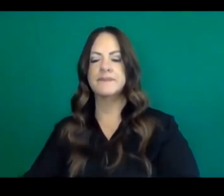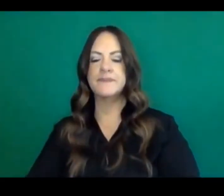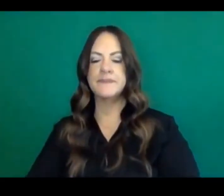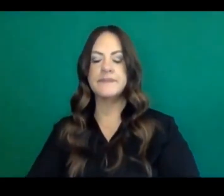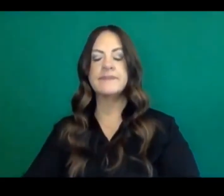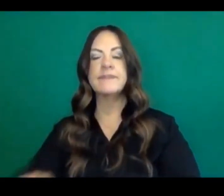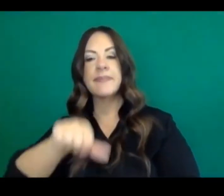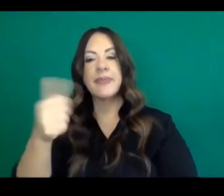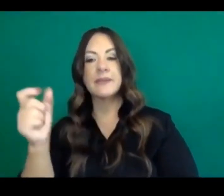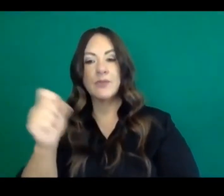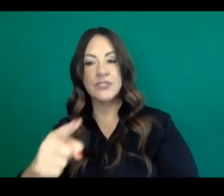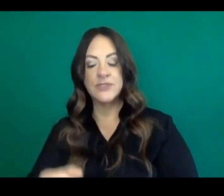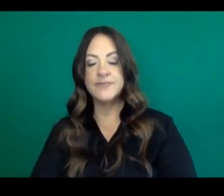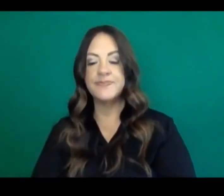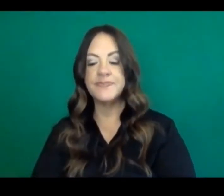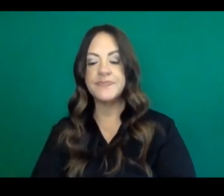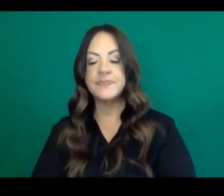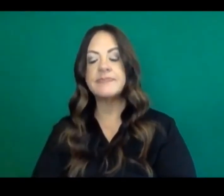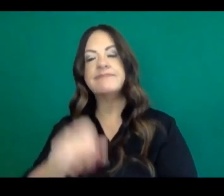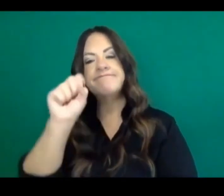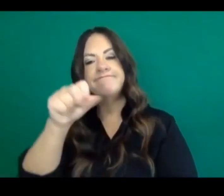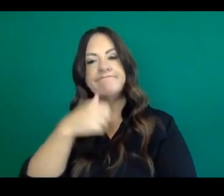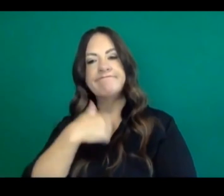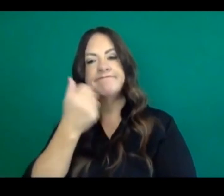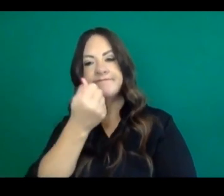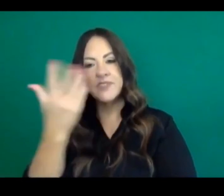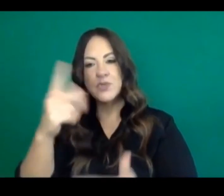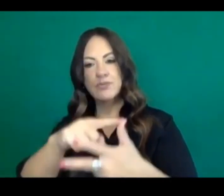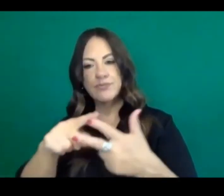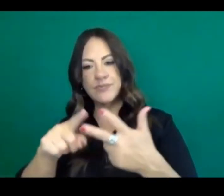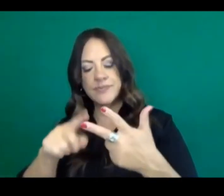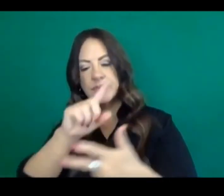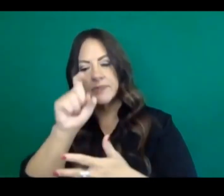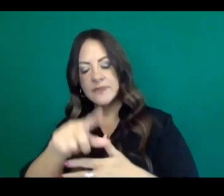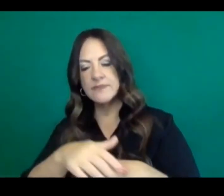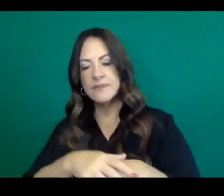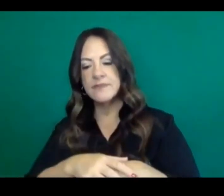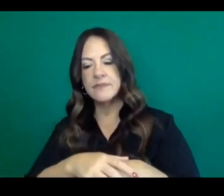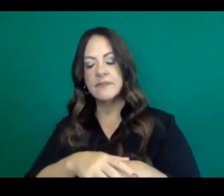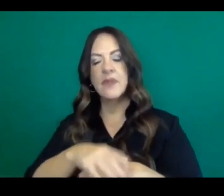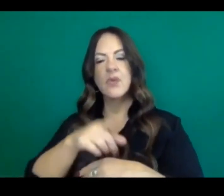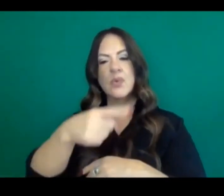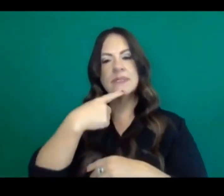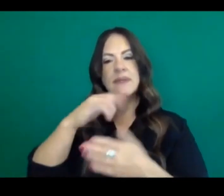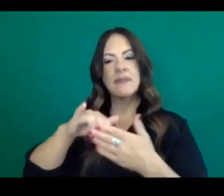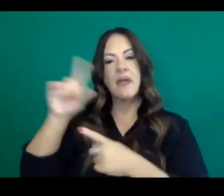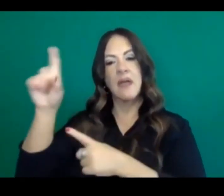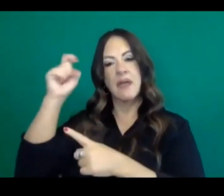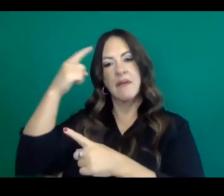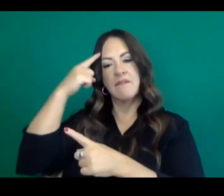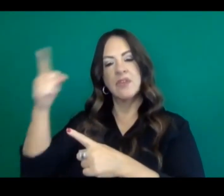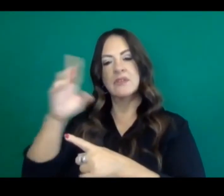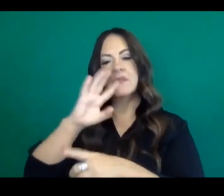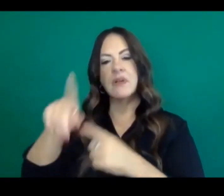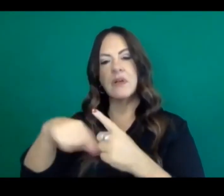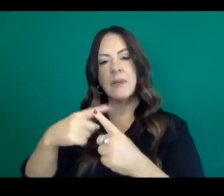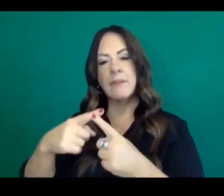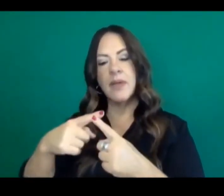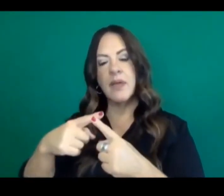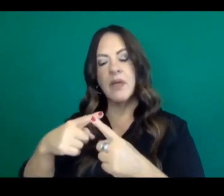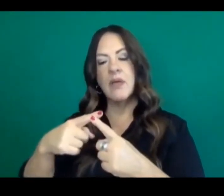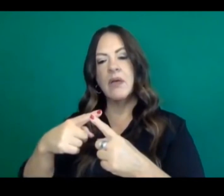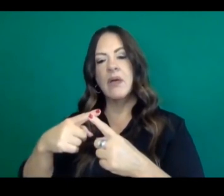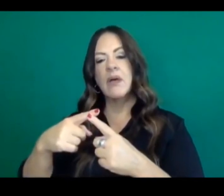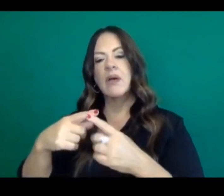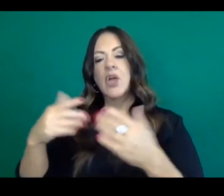Hi, I have a couple of questions. Uh, the first, uh, is, uh, the governor talks about being more stubborn on coronavirus reopening